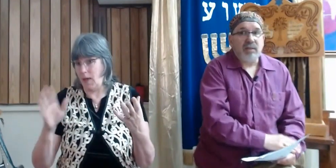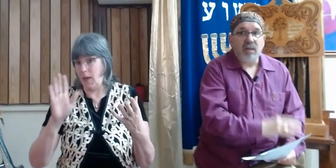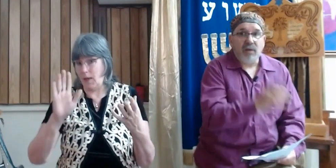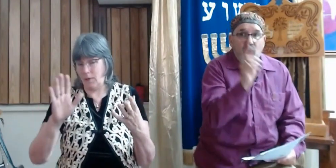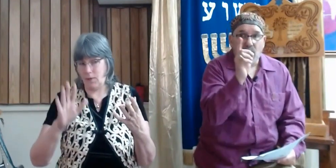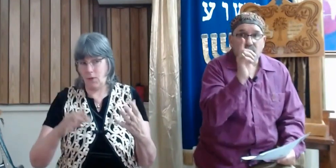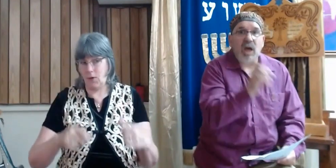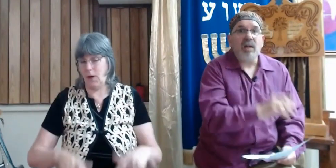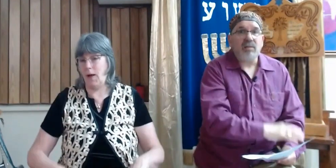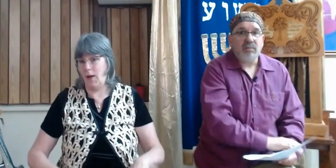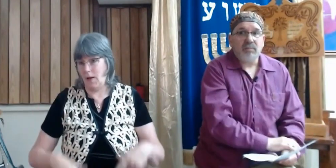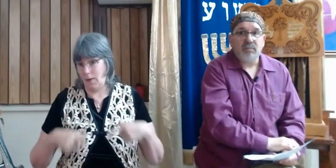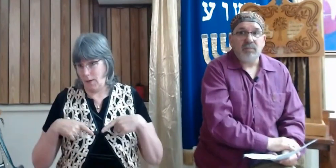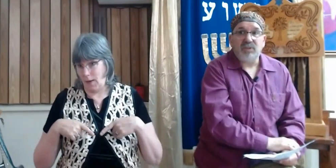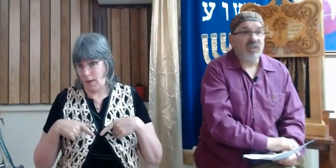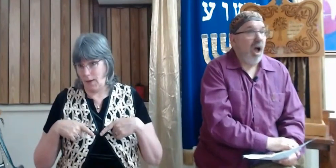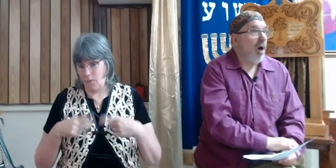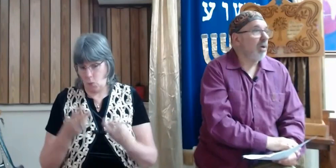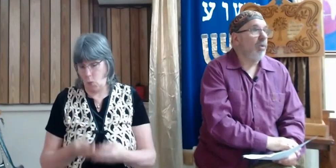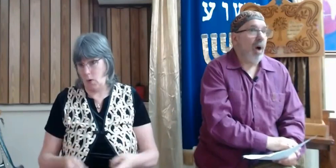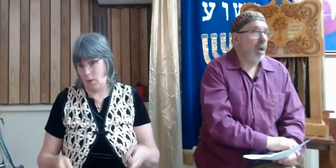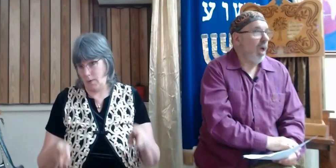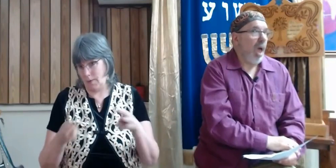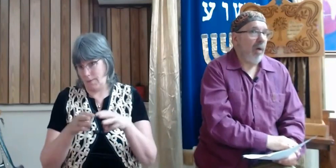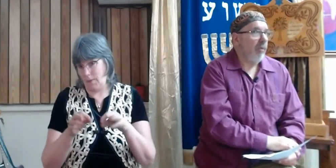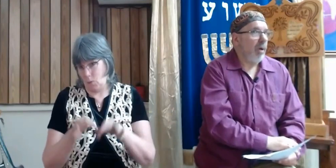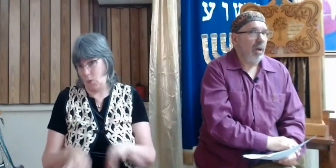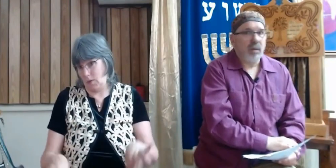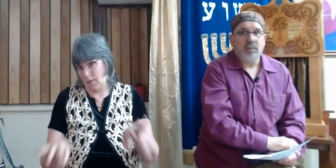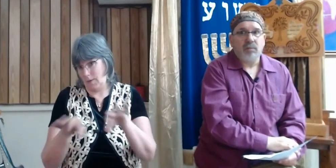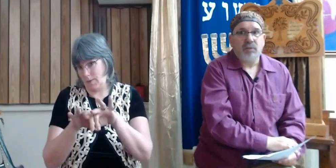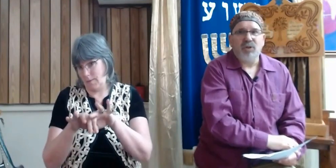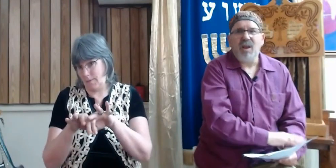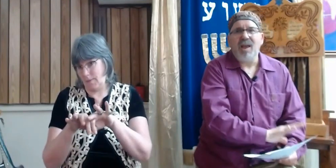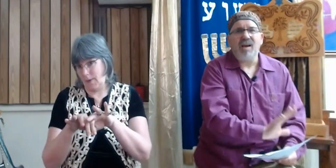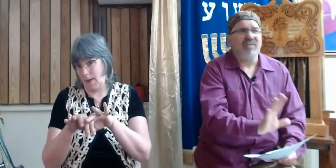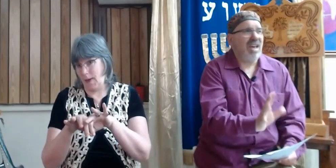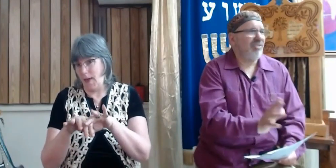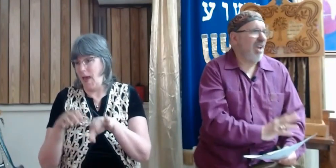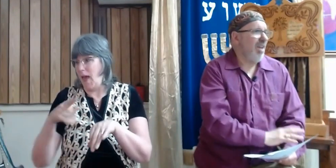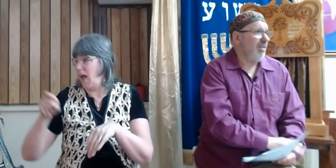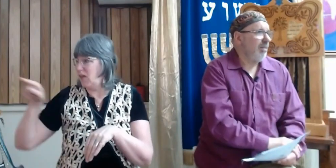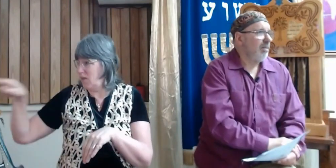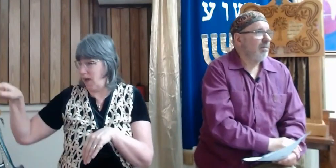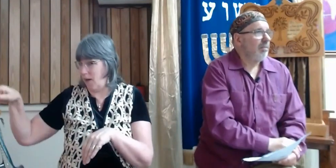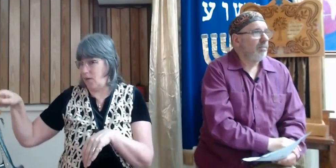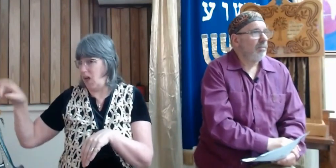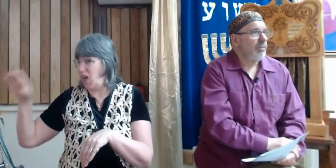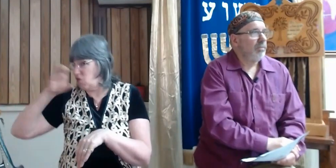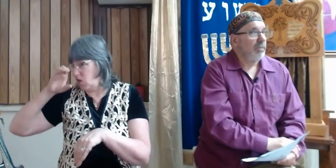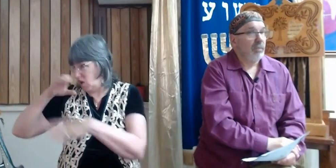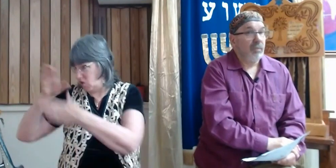Let's say you have one child. It's the only one. You love that child.